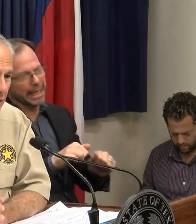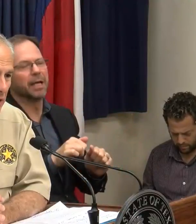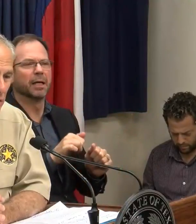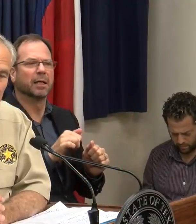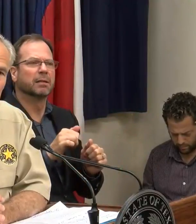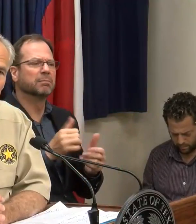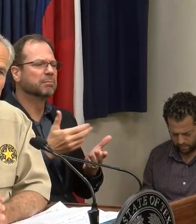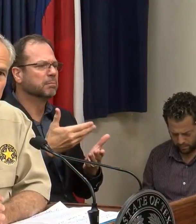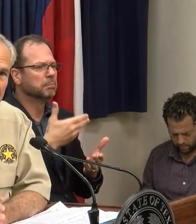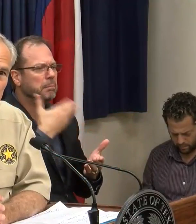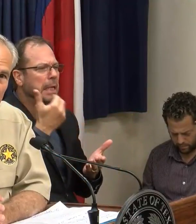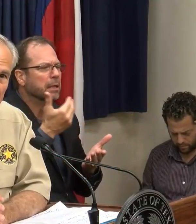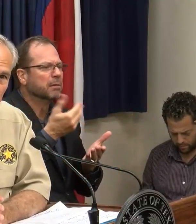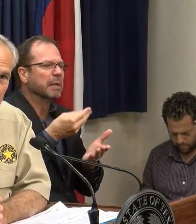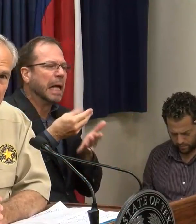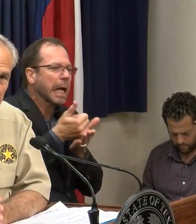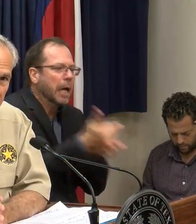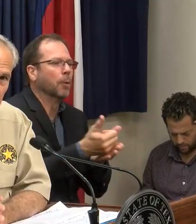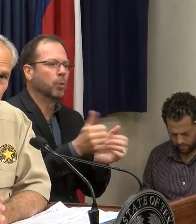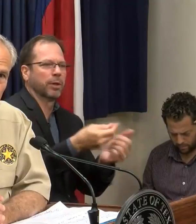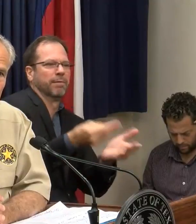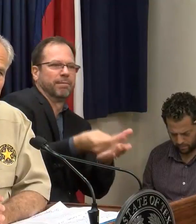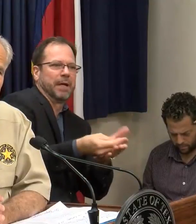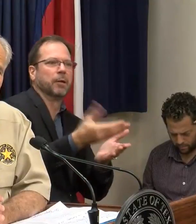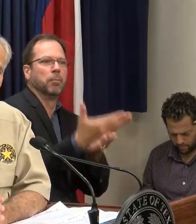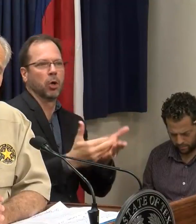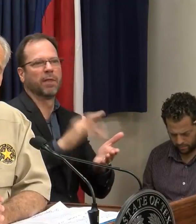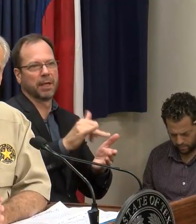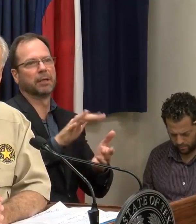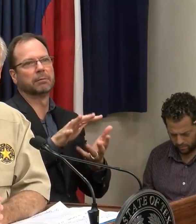better deal with the financial consequences of the storm.